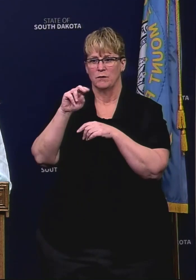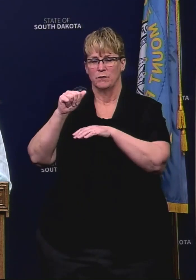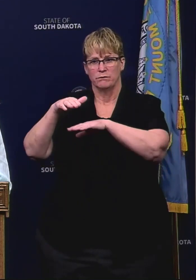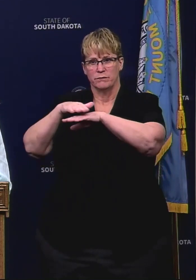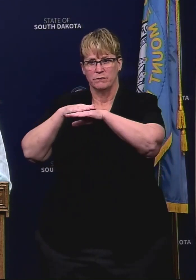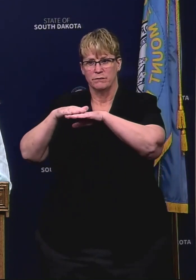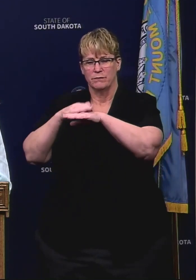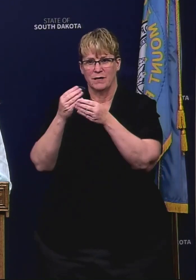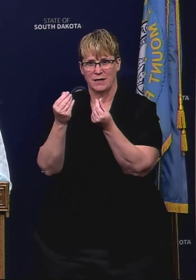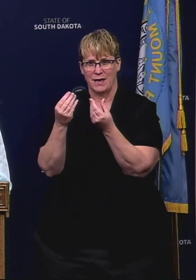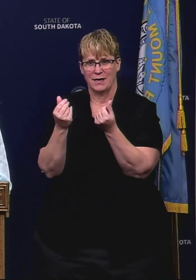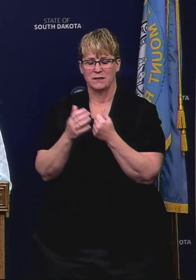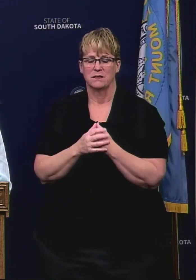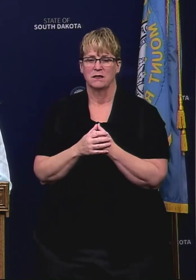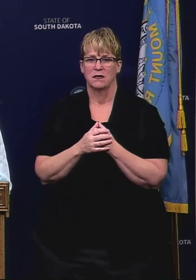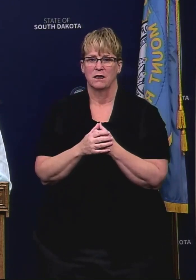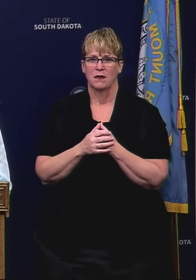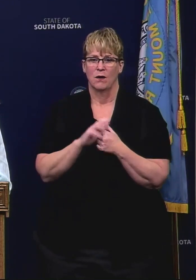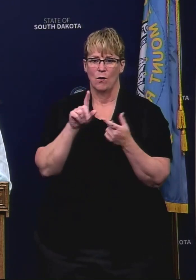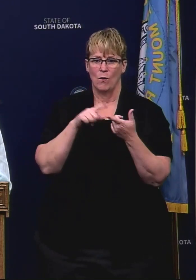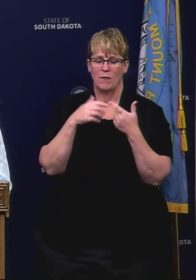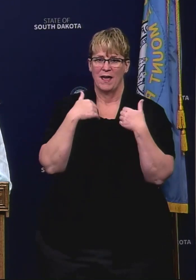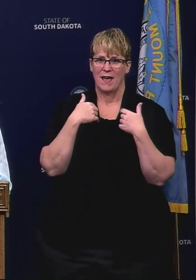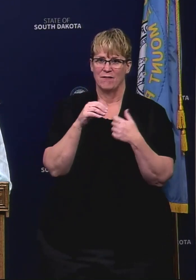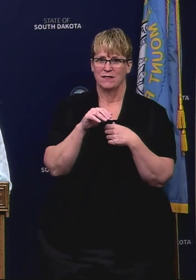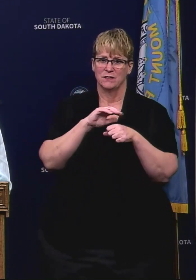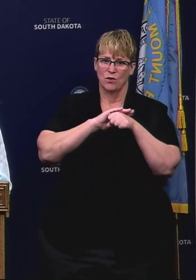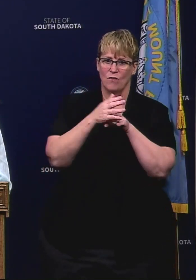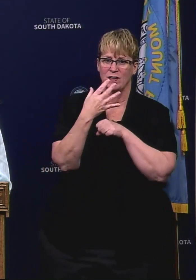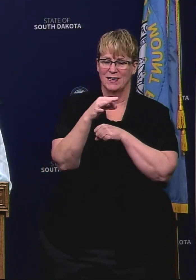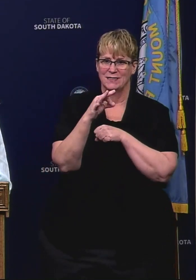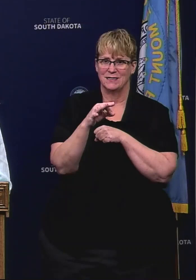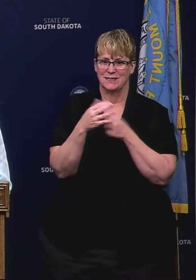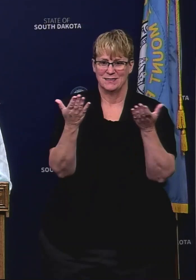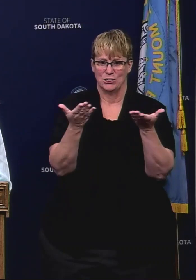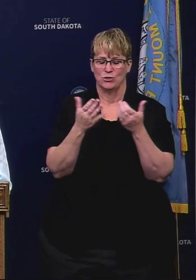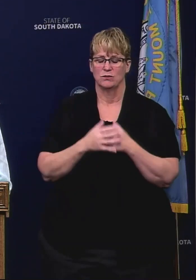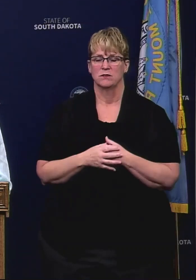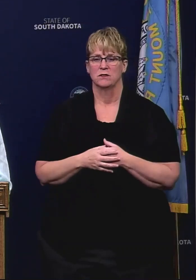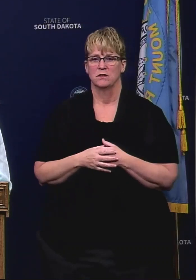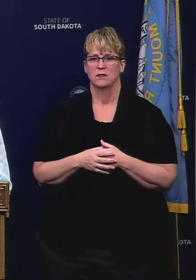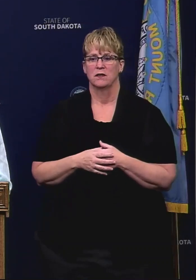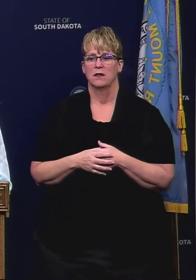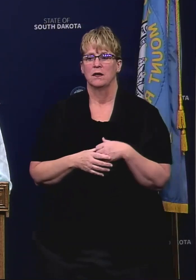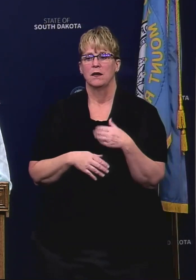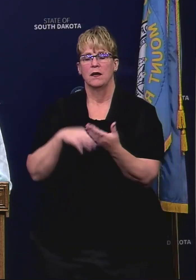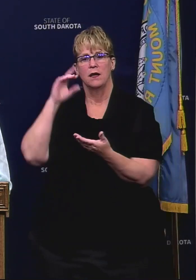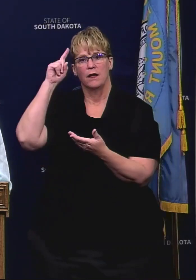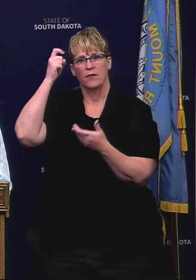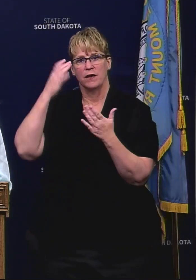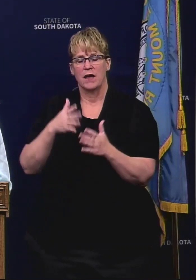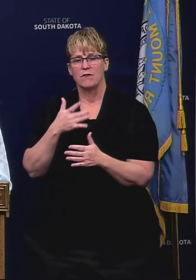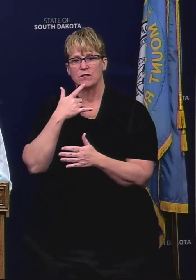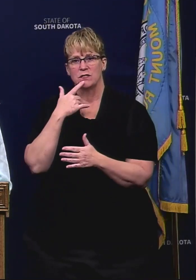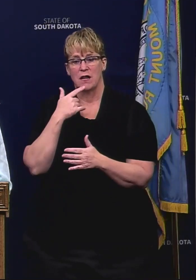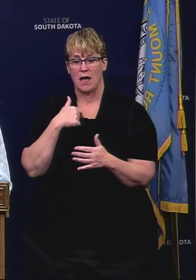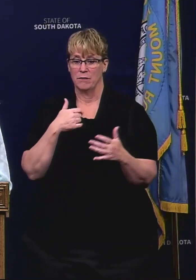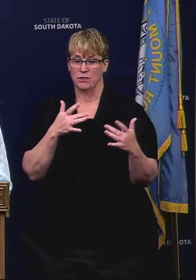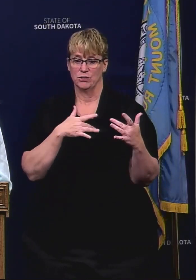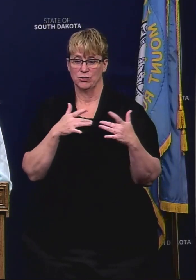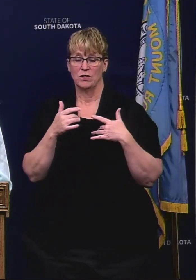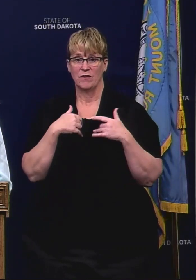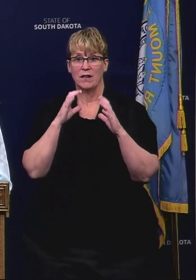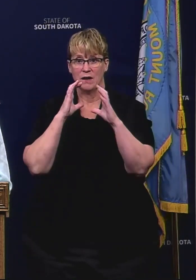while a disease sort of hangs in the balance? Well I've had conversations with them and I'm concerned